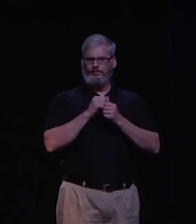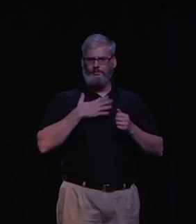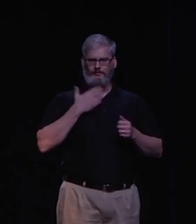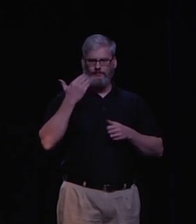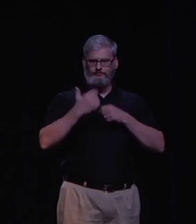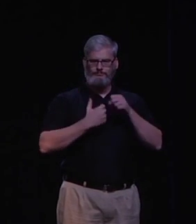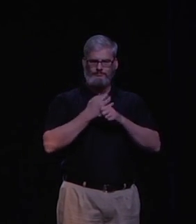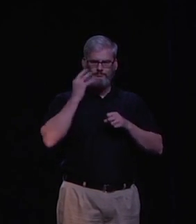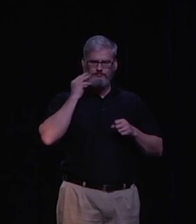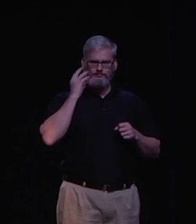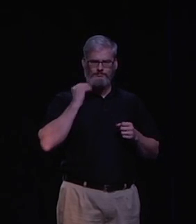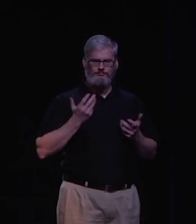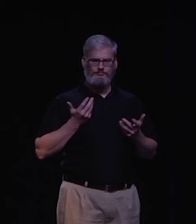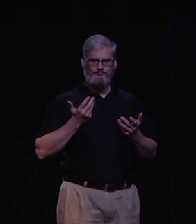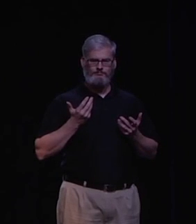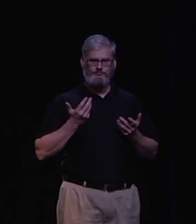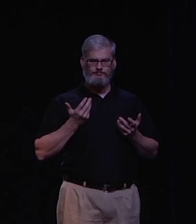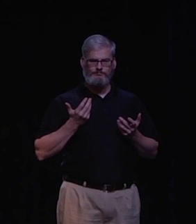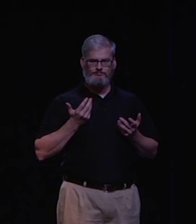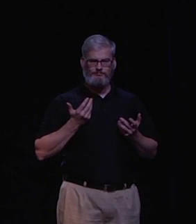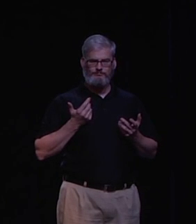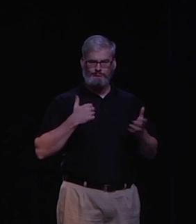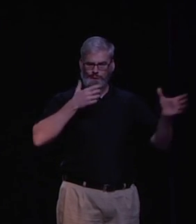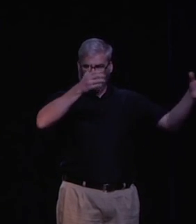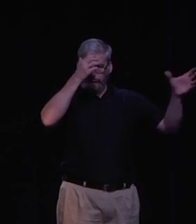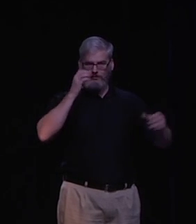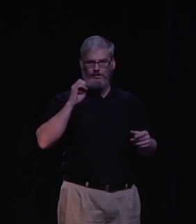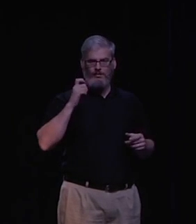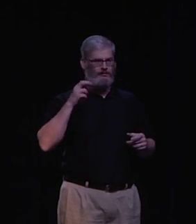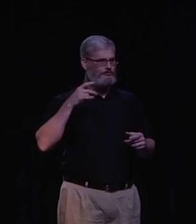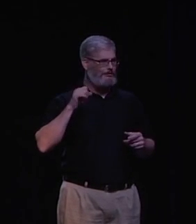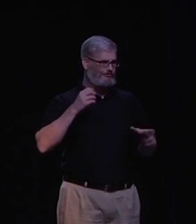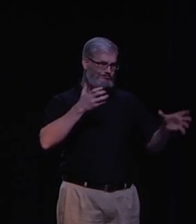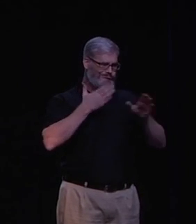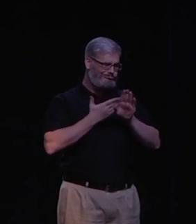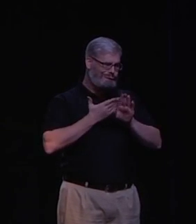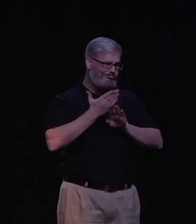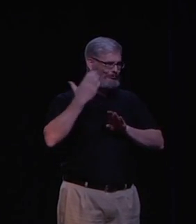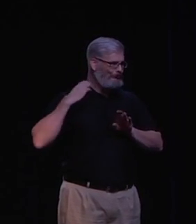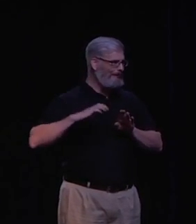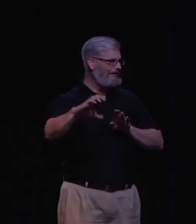tips. And so now, I'm an atheist, and I have 15 years of